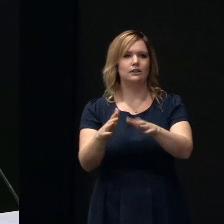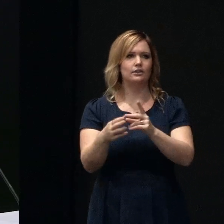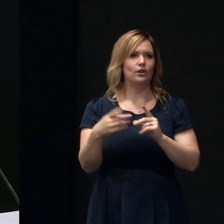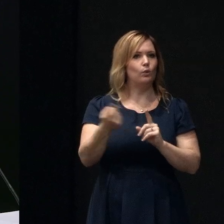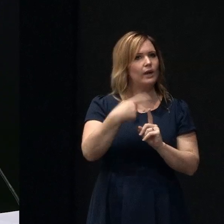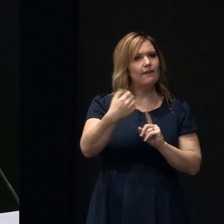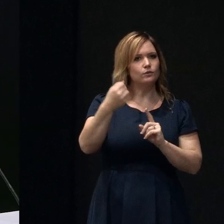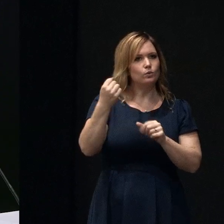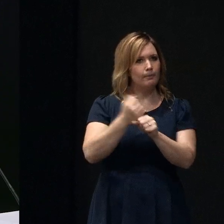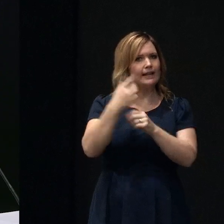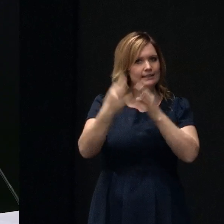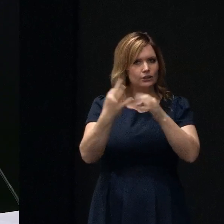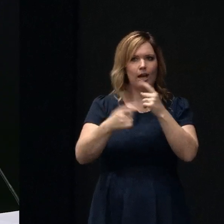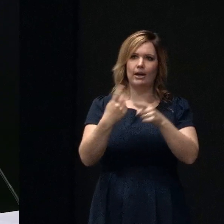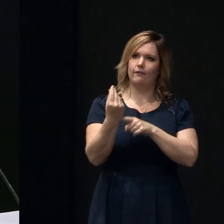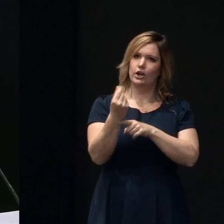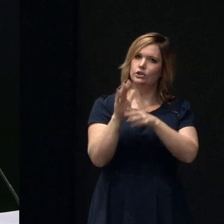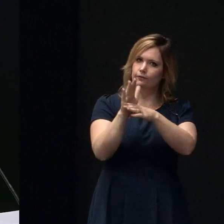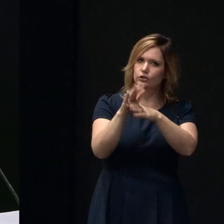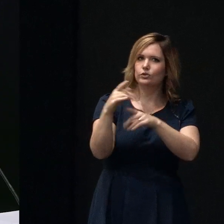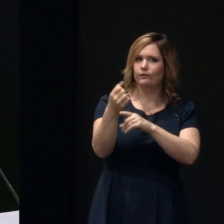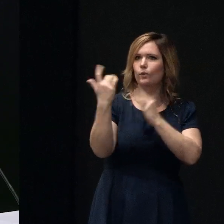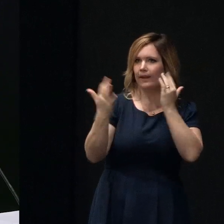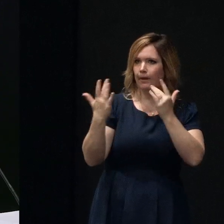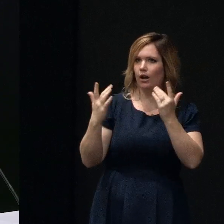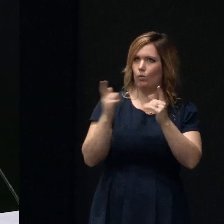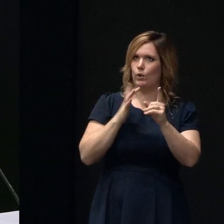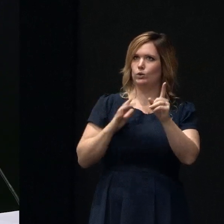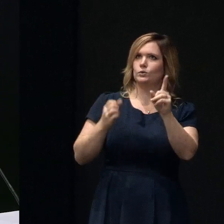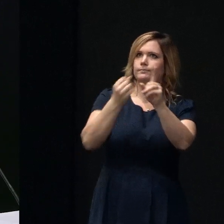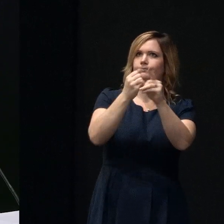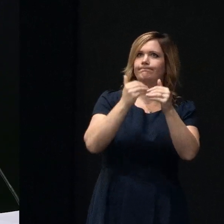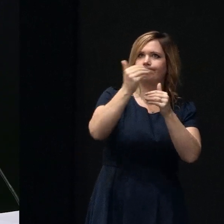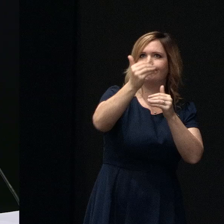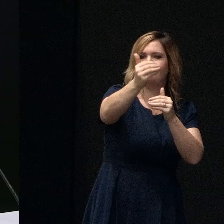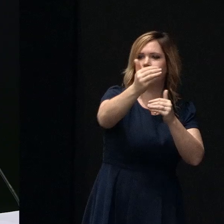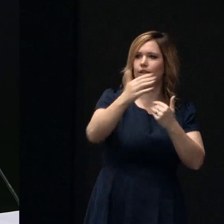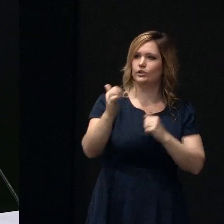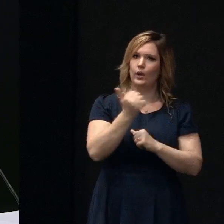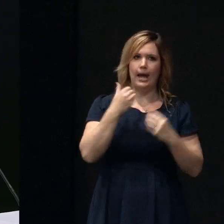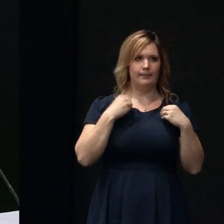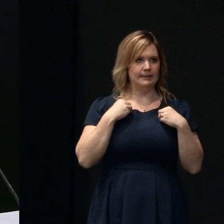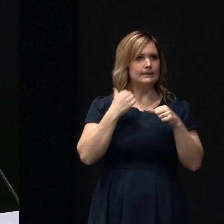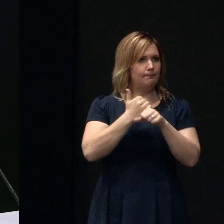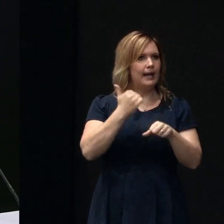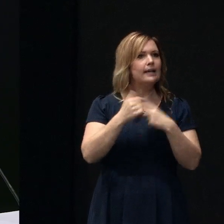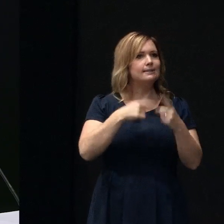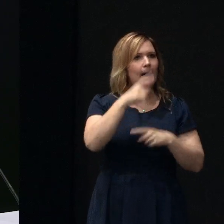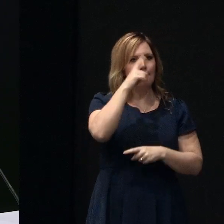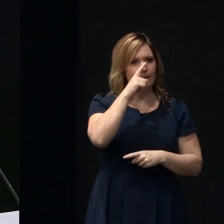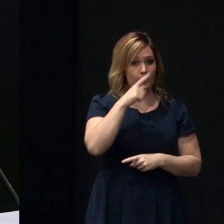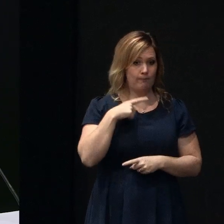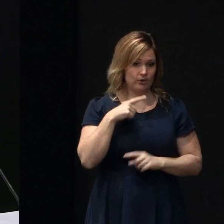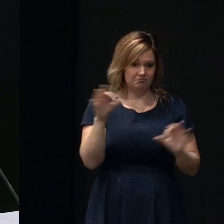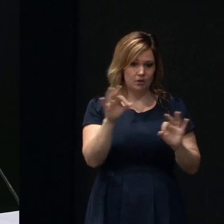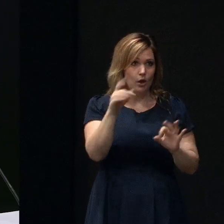financial futures and where we would like to be so please our business in terms of the banking business is very very much about people without people we